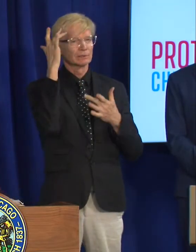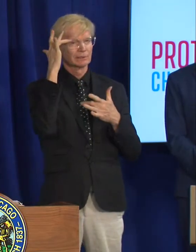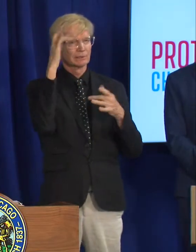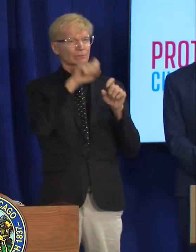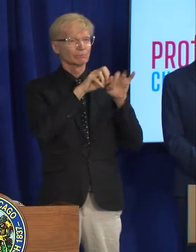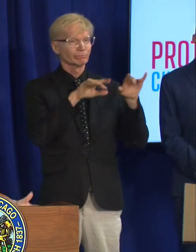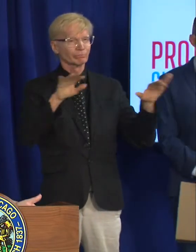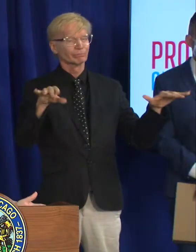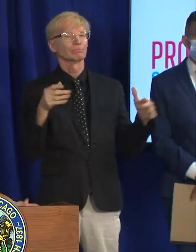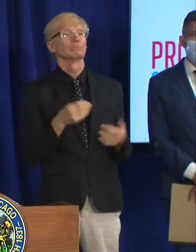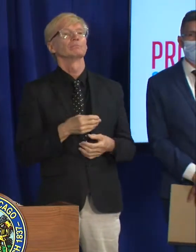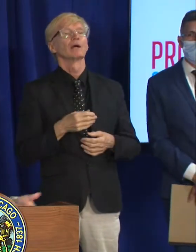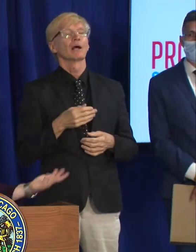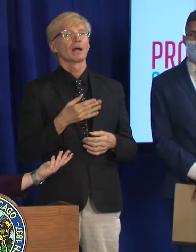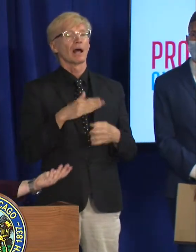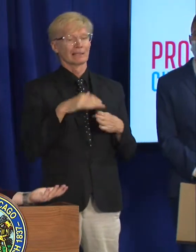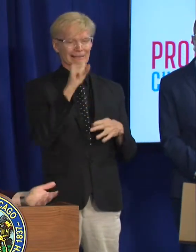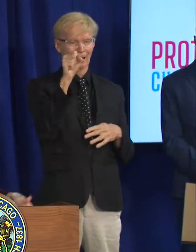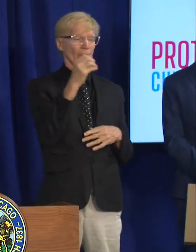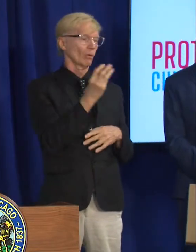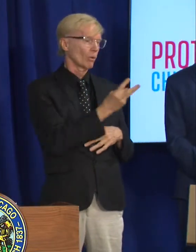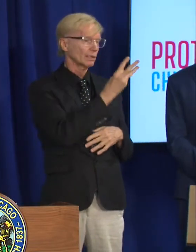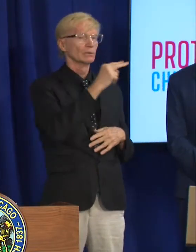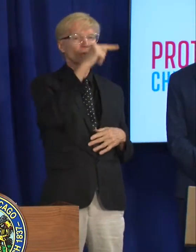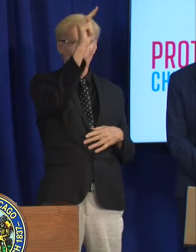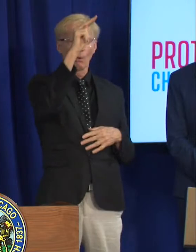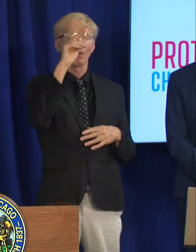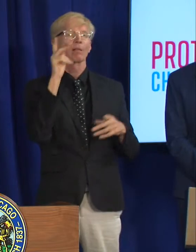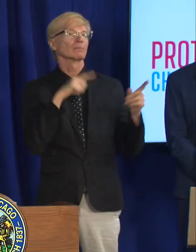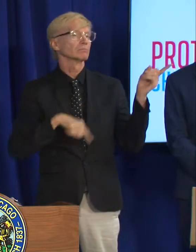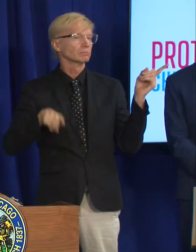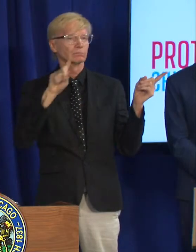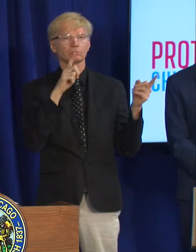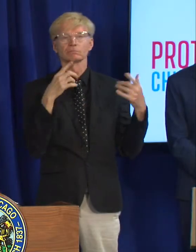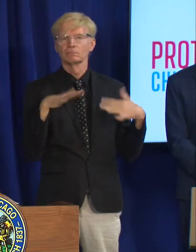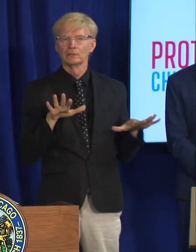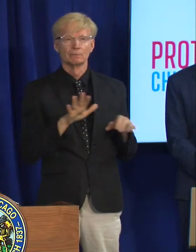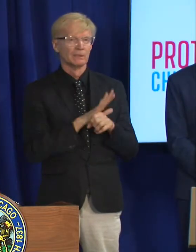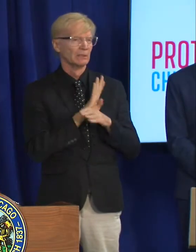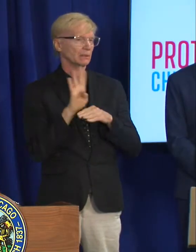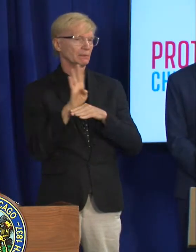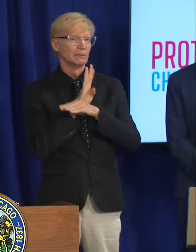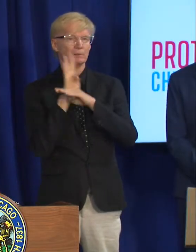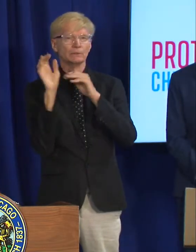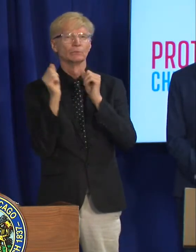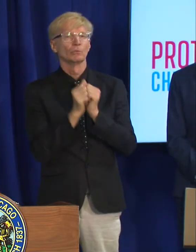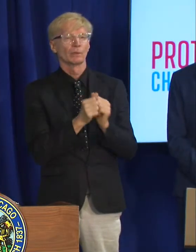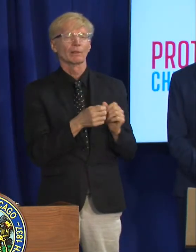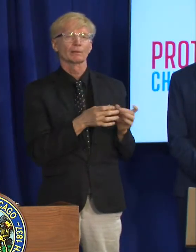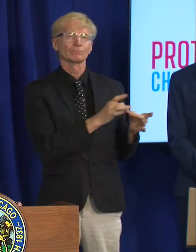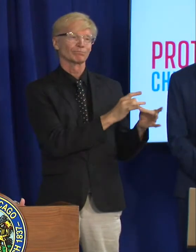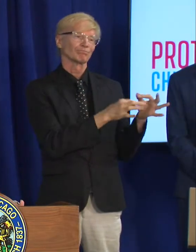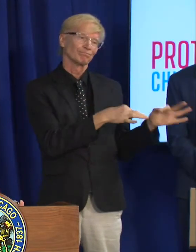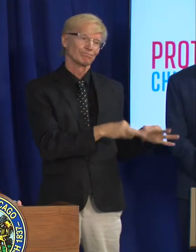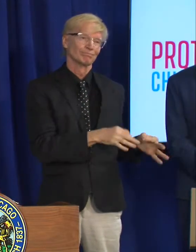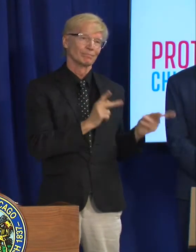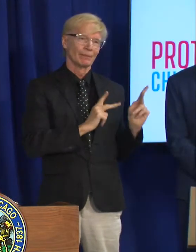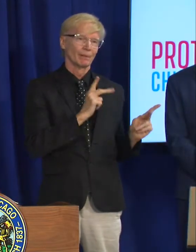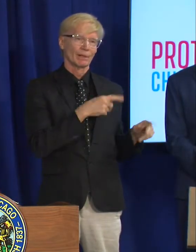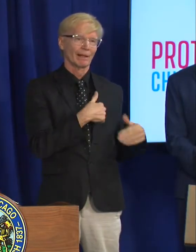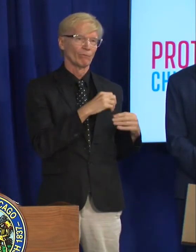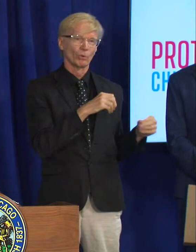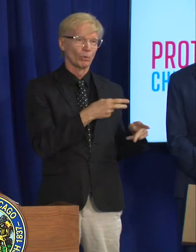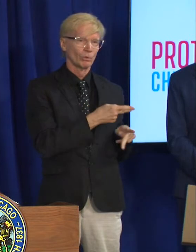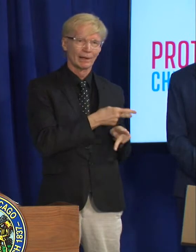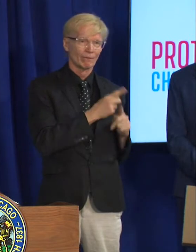our ones on the south and west side as well as the north side are going strong uh in terms of connecting people if they don't otherwise have